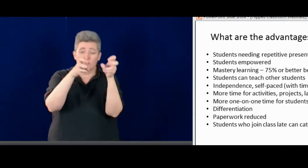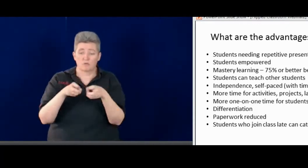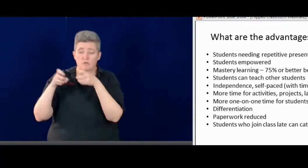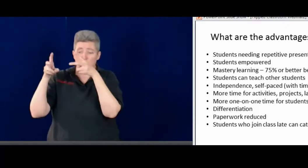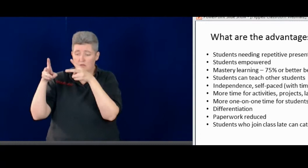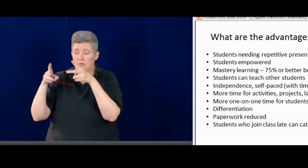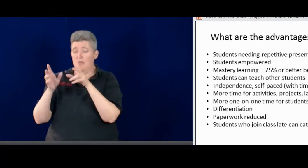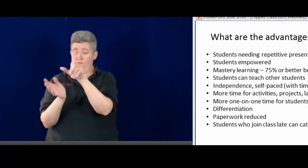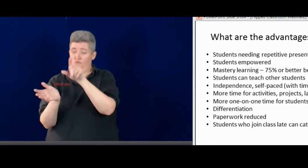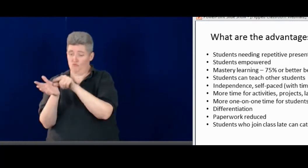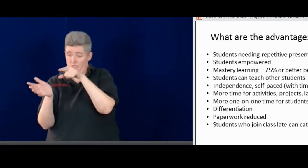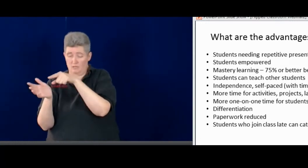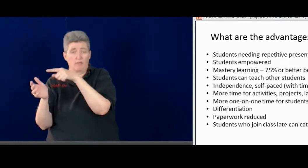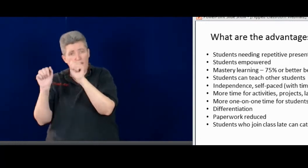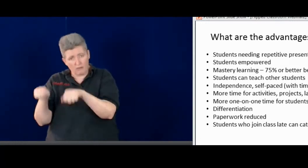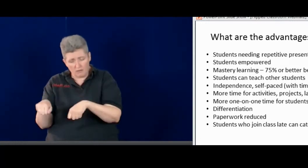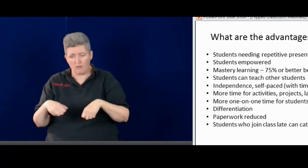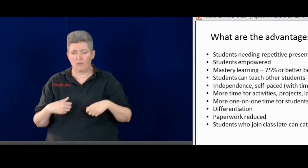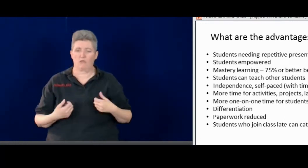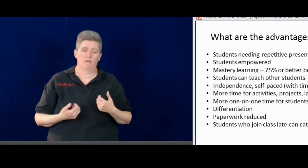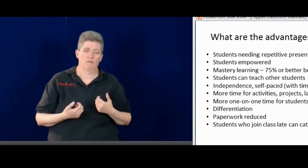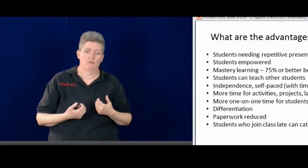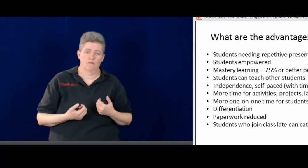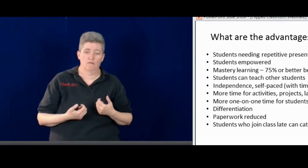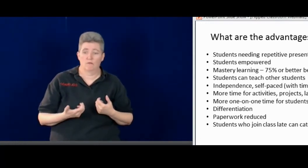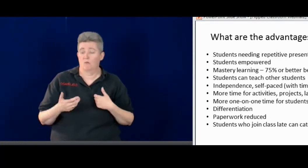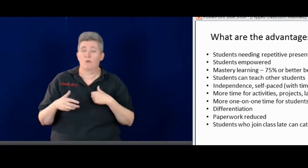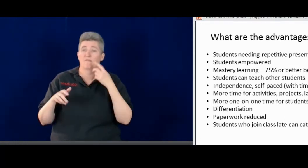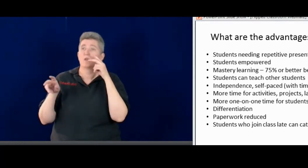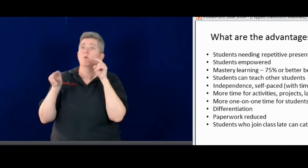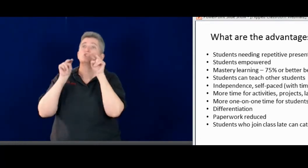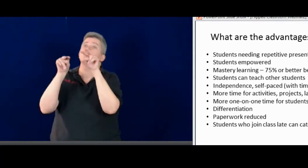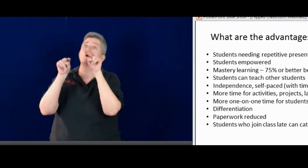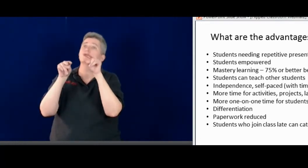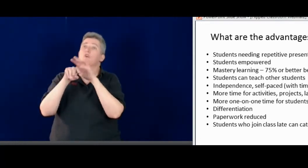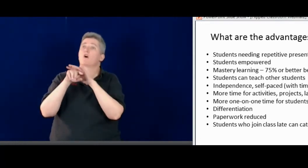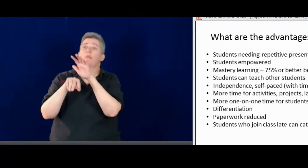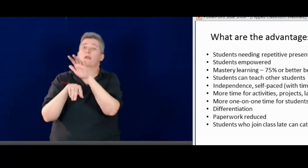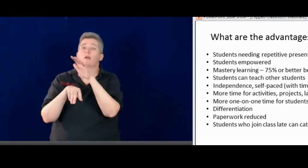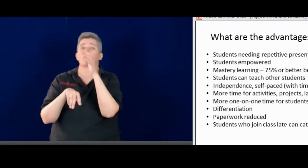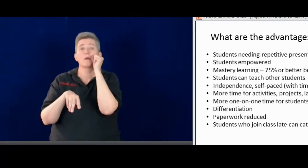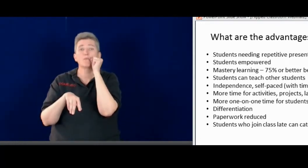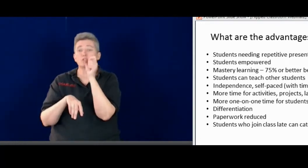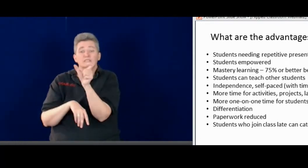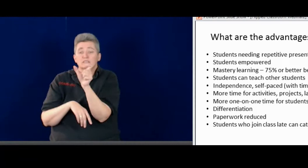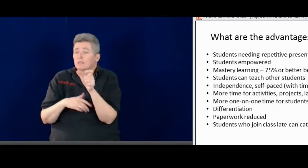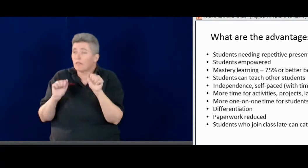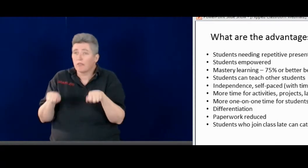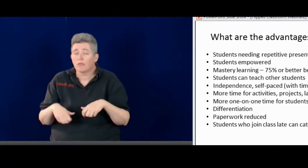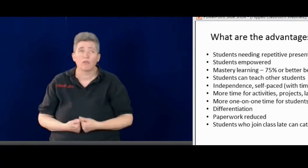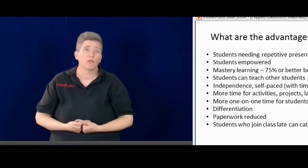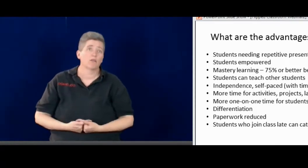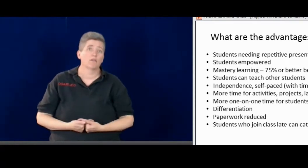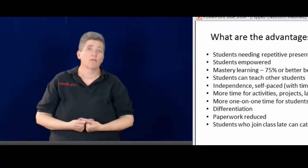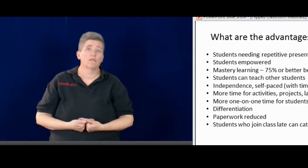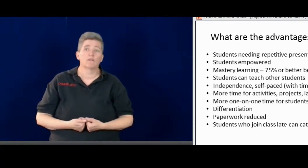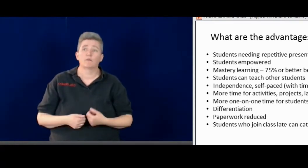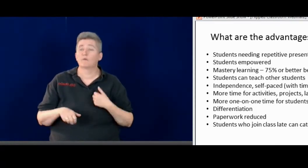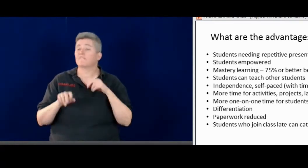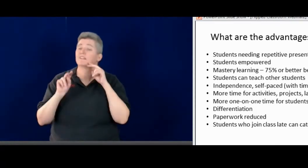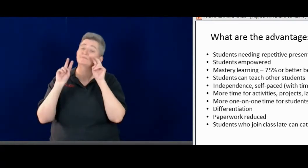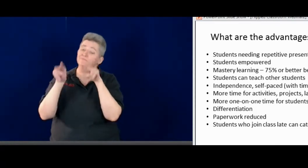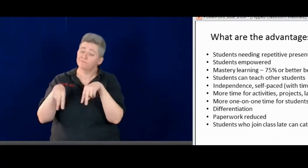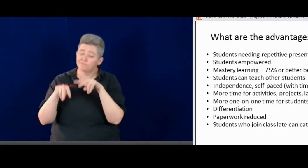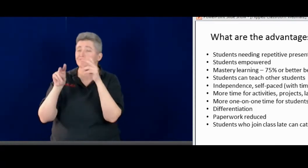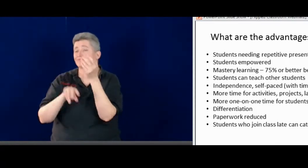Edmodo is there. So if the students want to print, they can. If they just want to maybe watch it